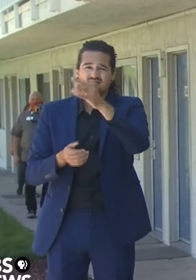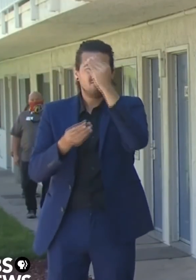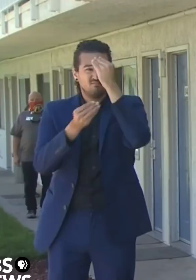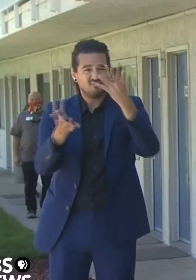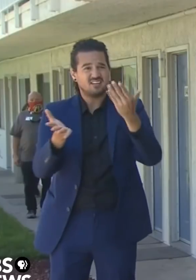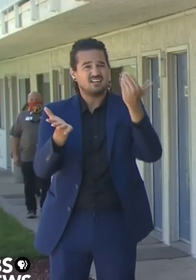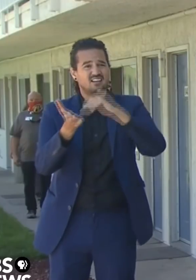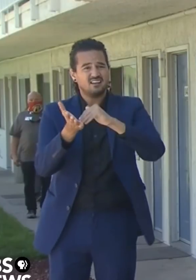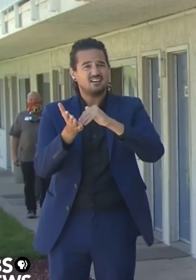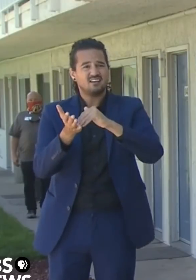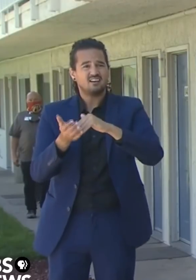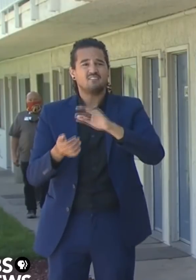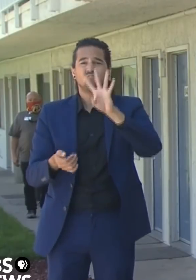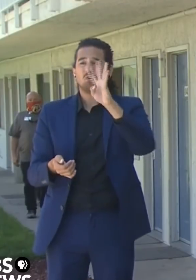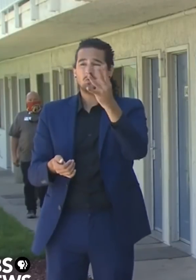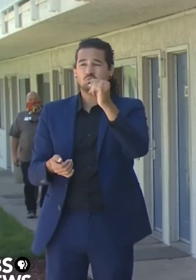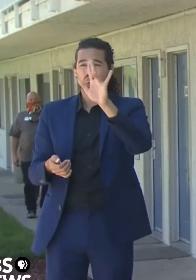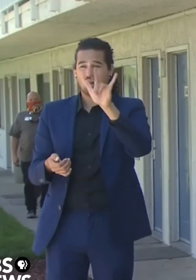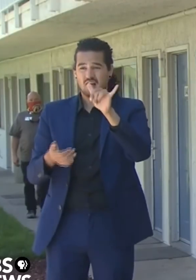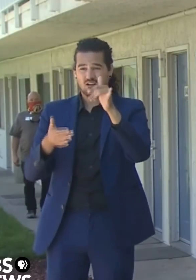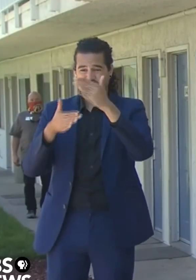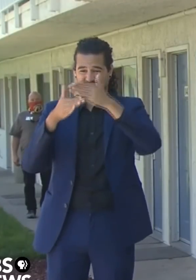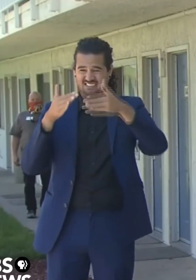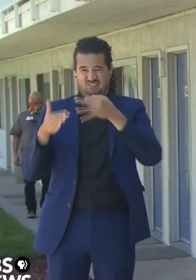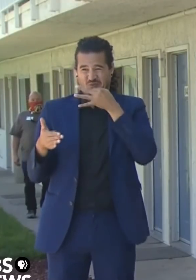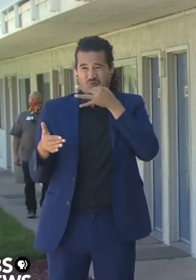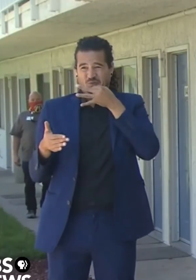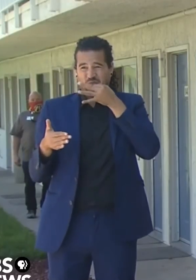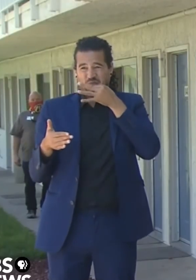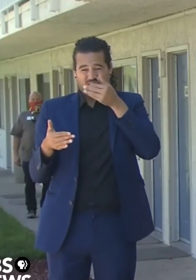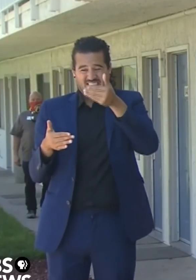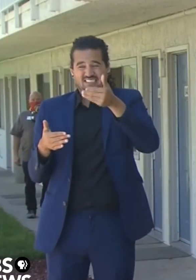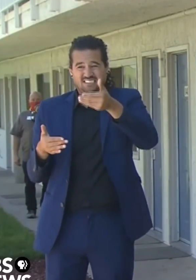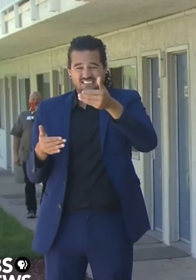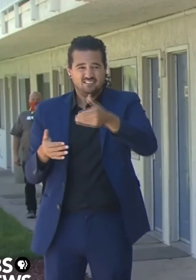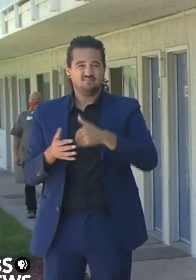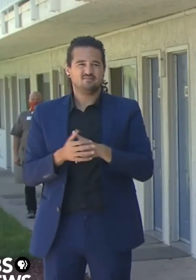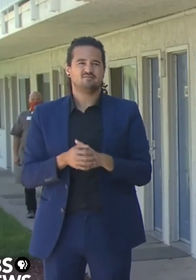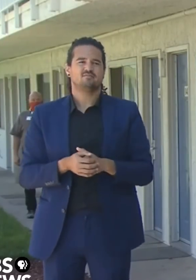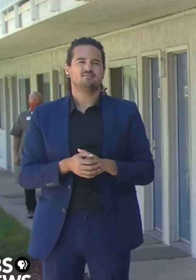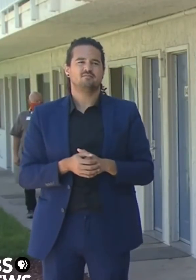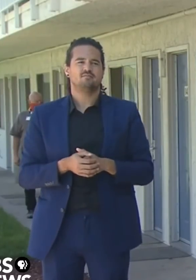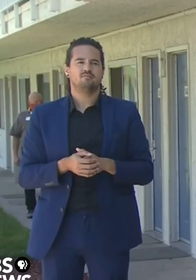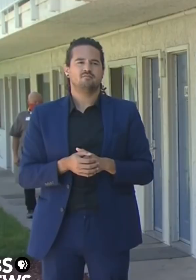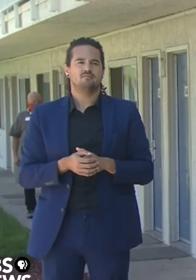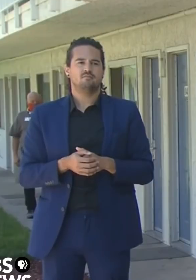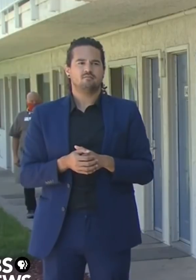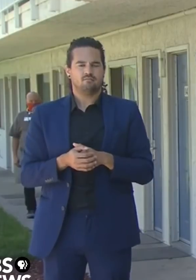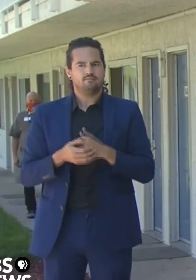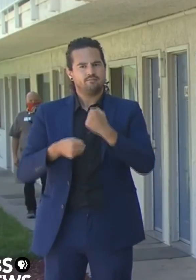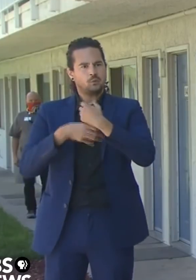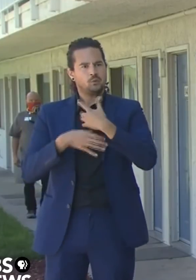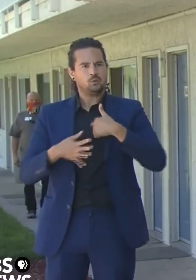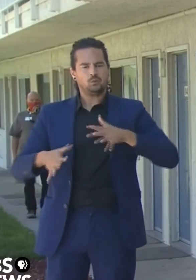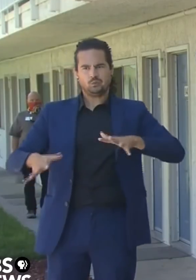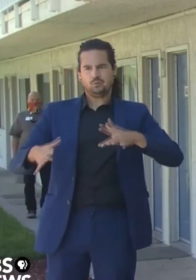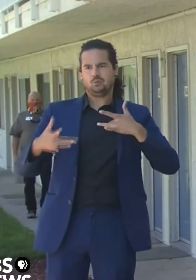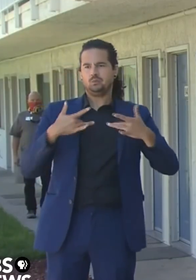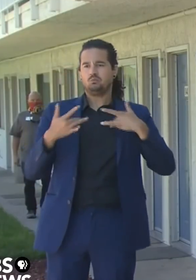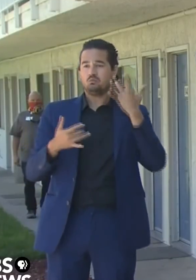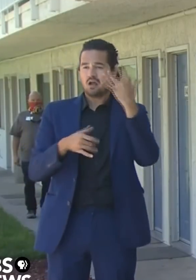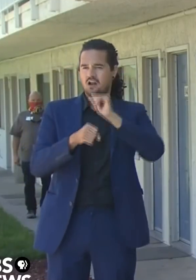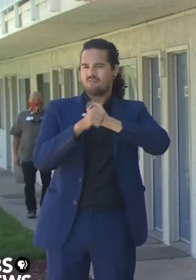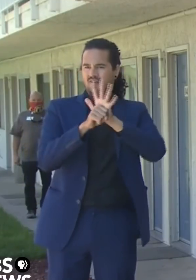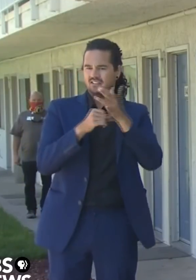I'll actually one of the areas of biggest concern as it relates to the spread of COVID-19 in this state remains